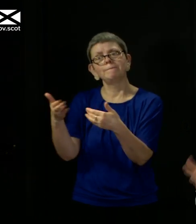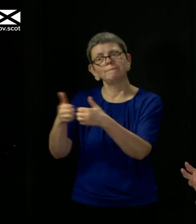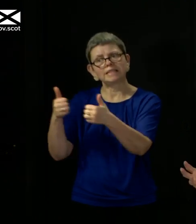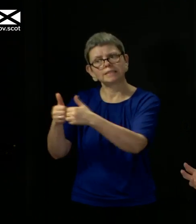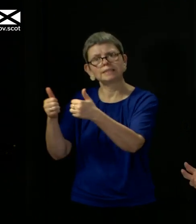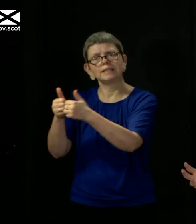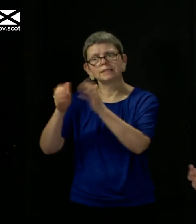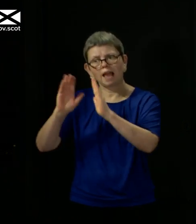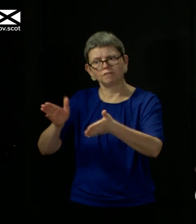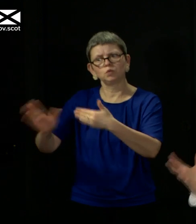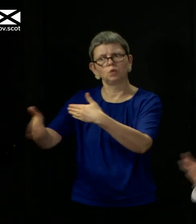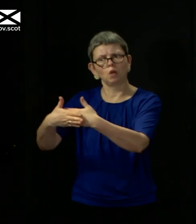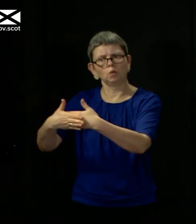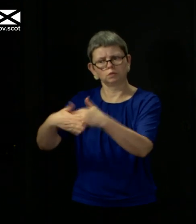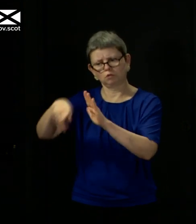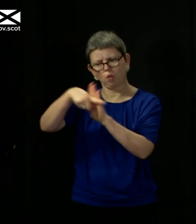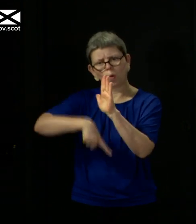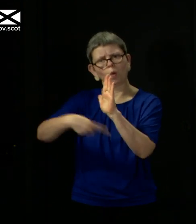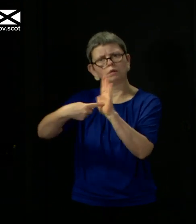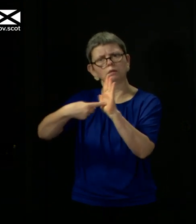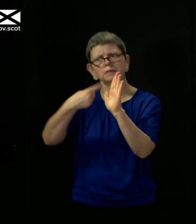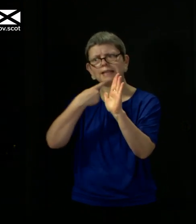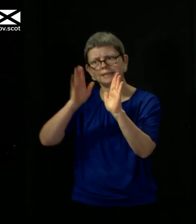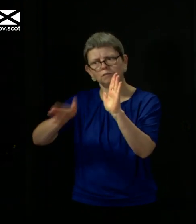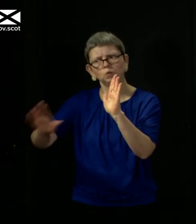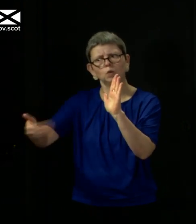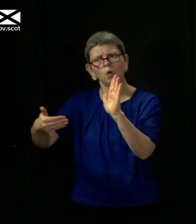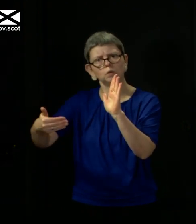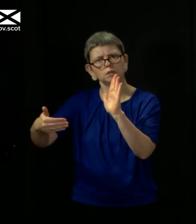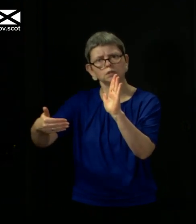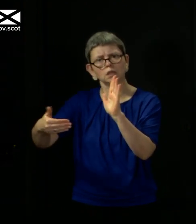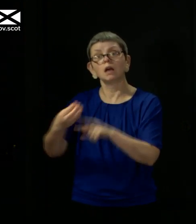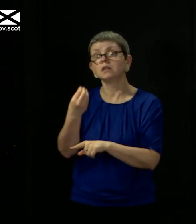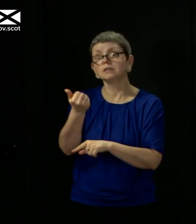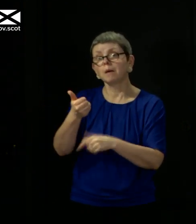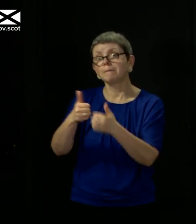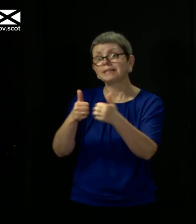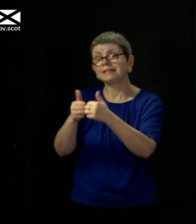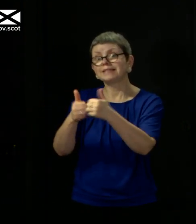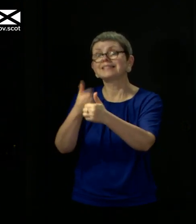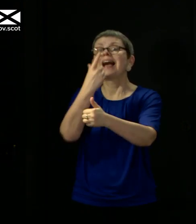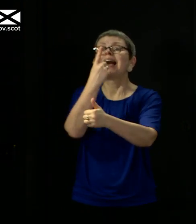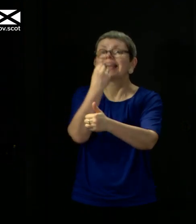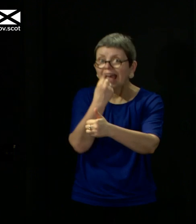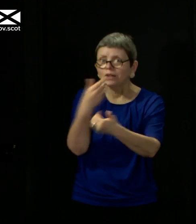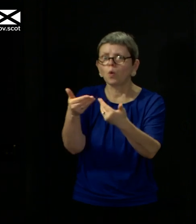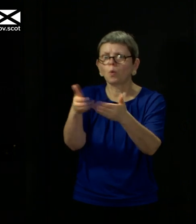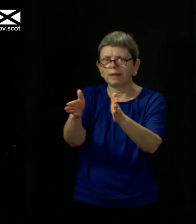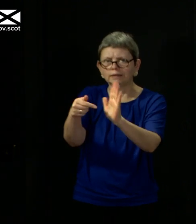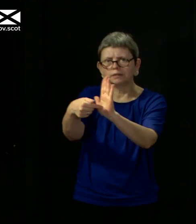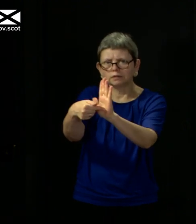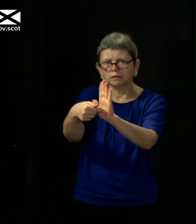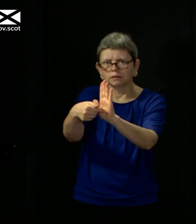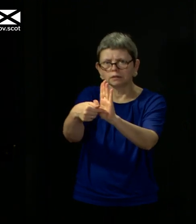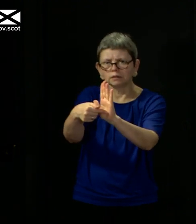At the other end of that spectrum, there are a group of businesses that are necessary to keep going so that we keep food on the table and the lights on and the country